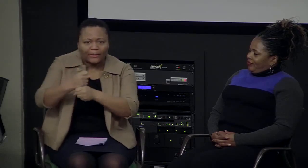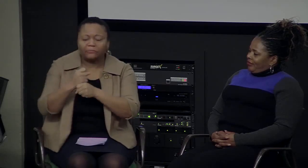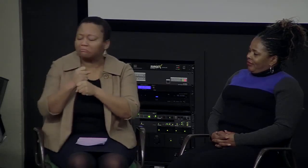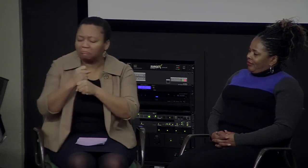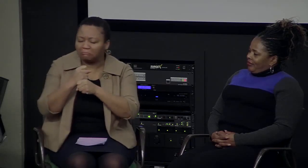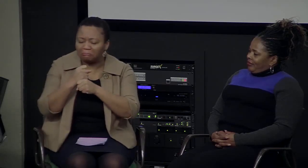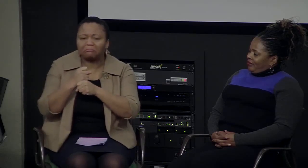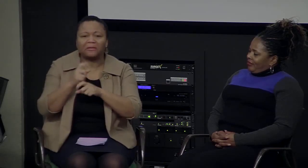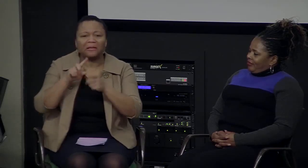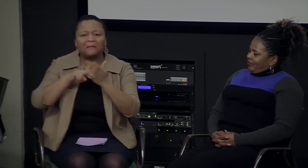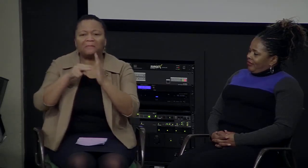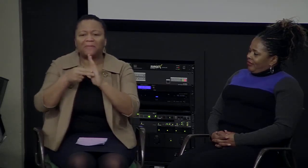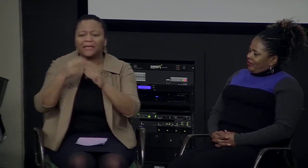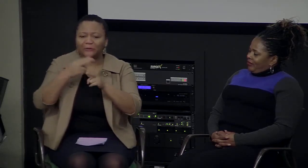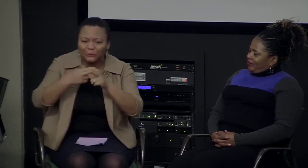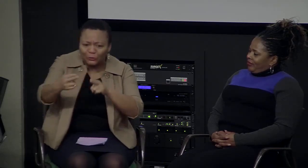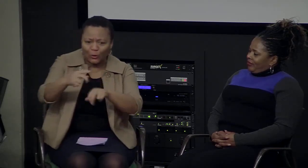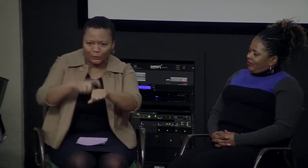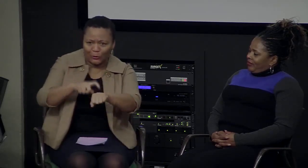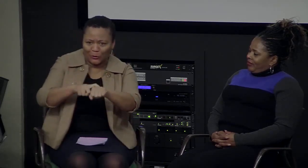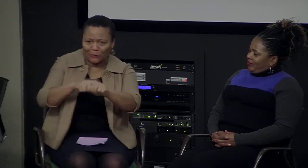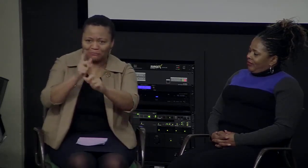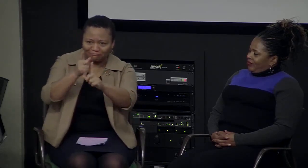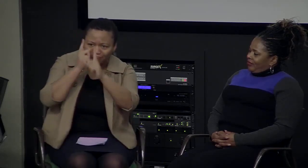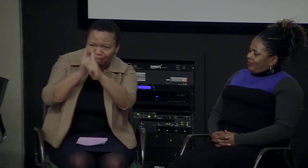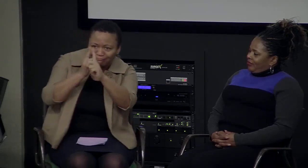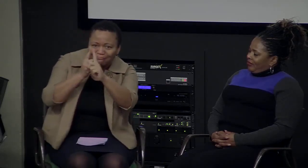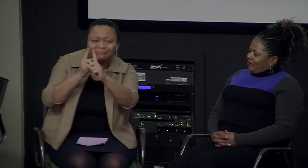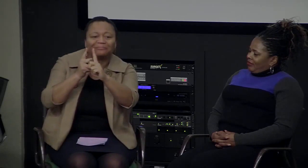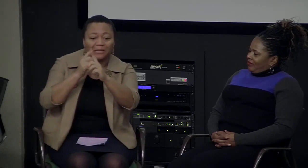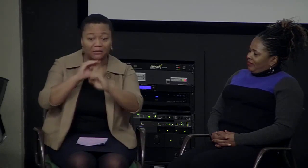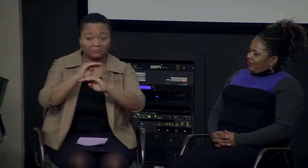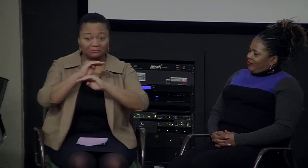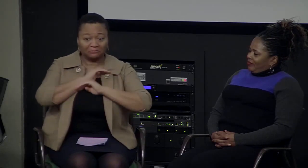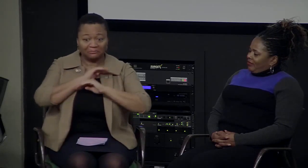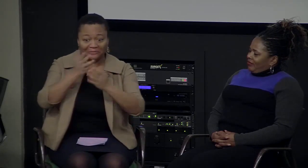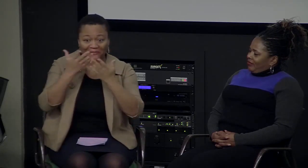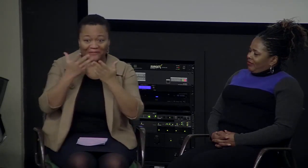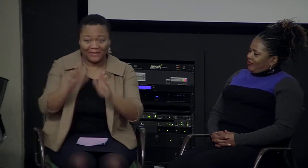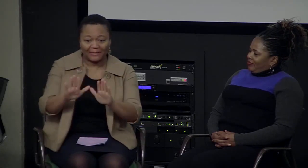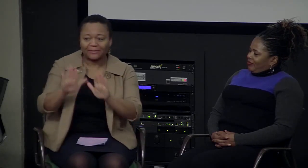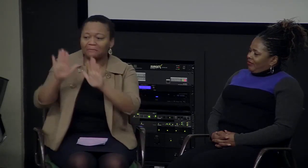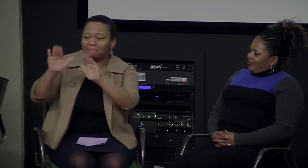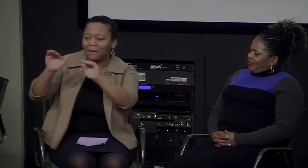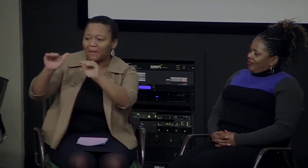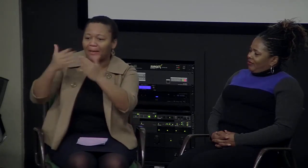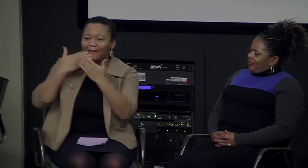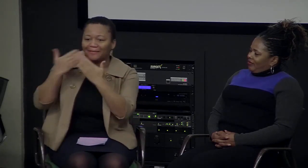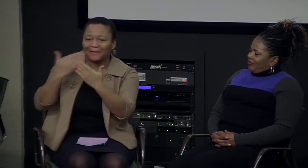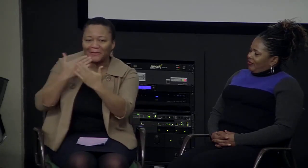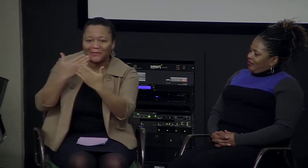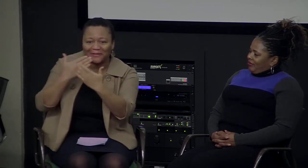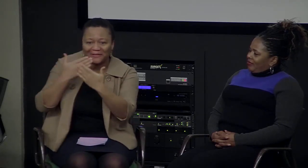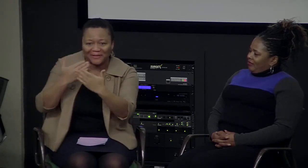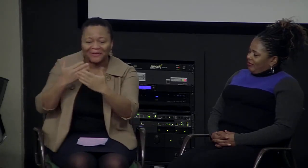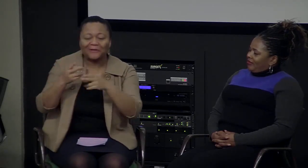asking maybe on a short term basis for a particular skill to come in and to share it and then they're done.